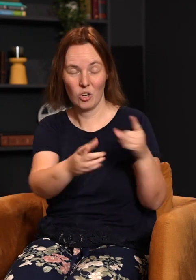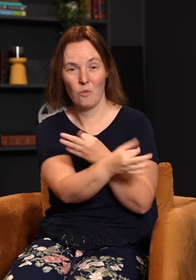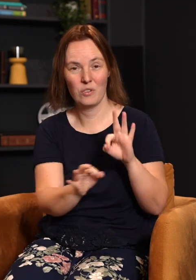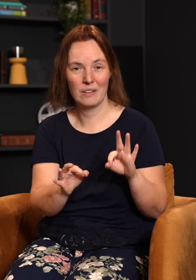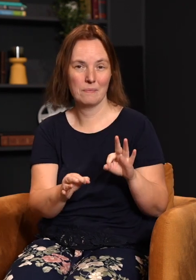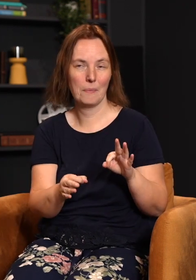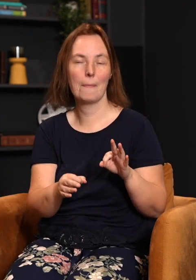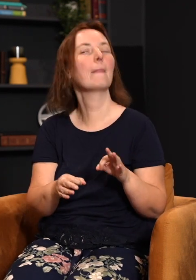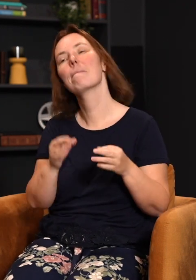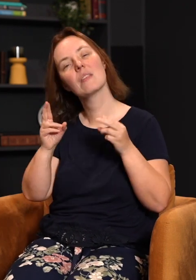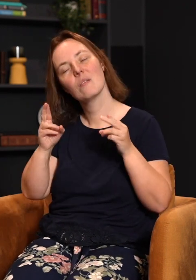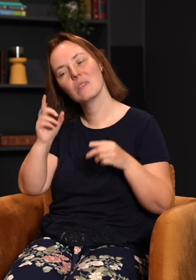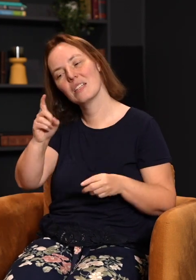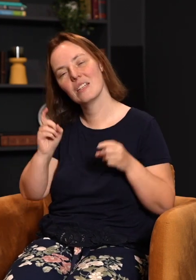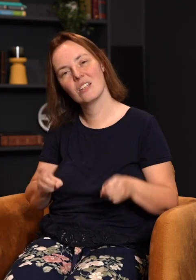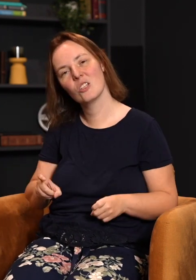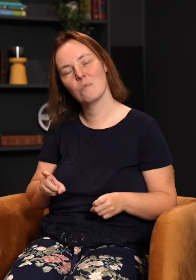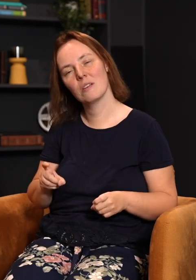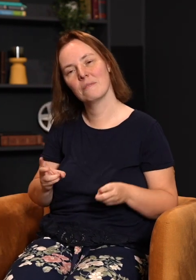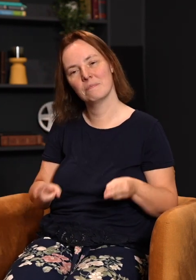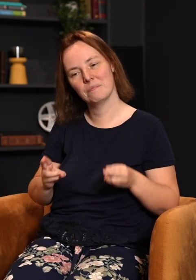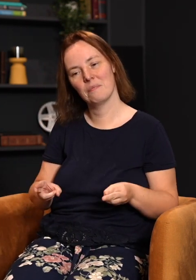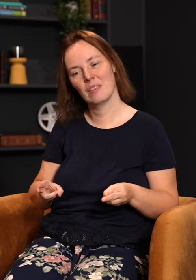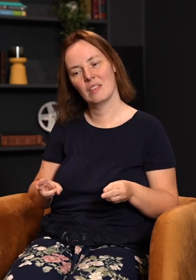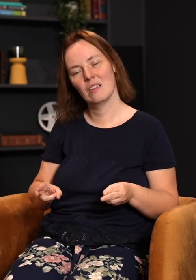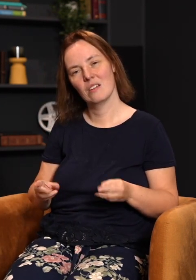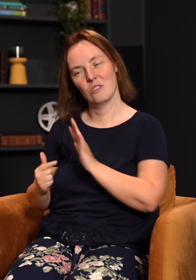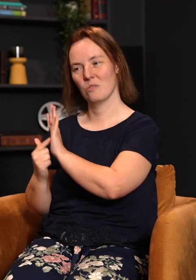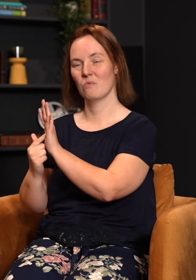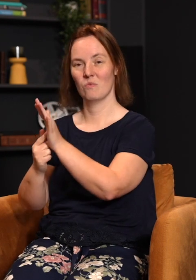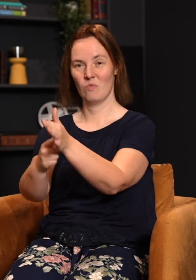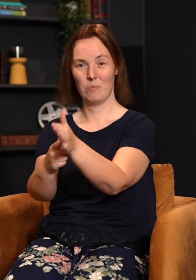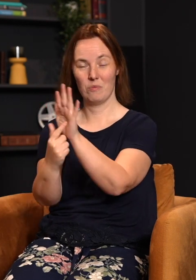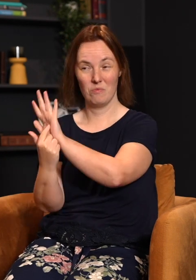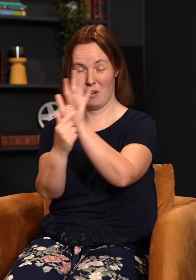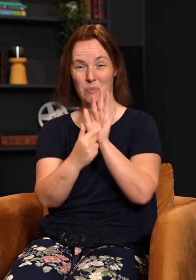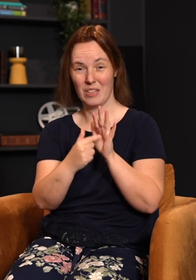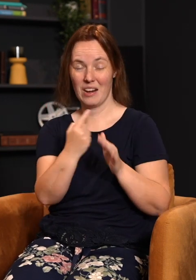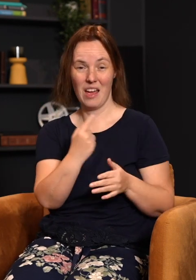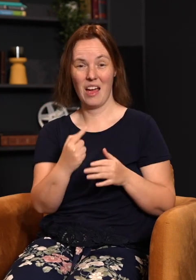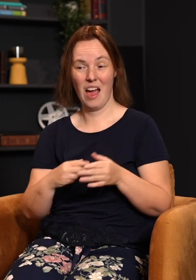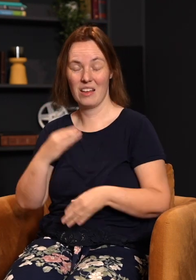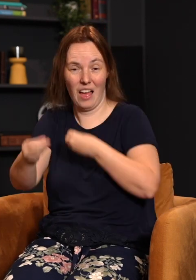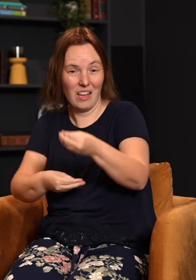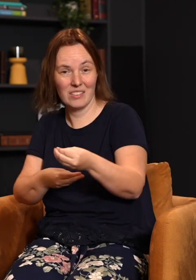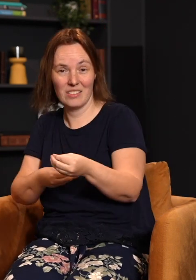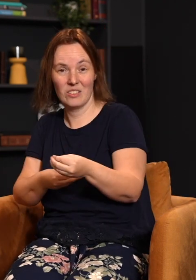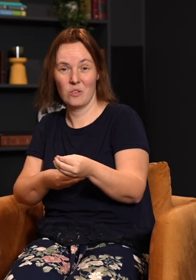free. So we need a human being to represent us. We also need someone who is sinless like God. What we need is a